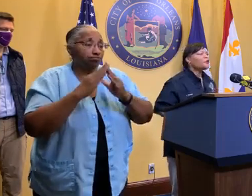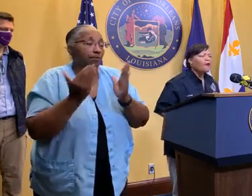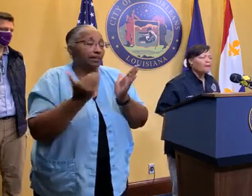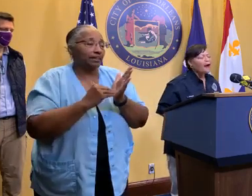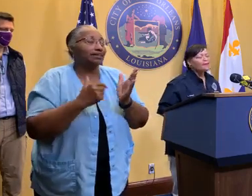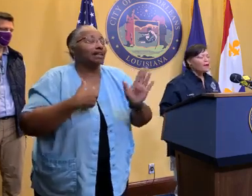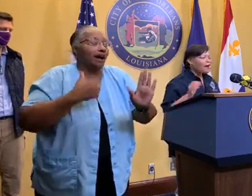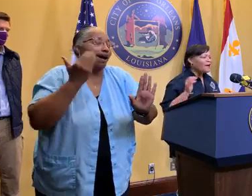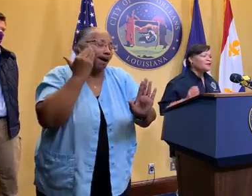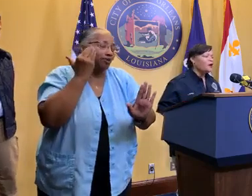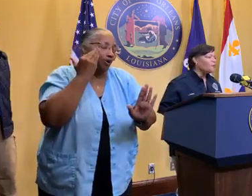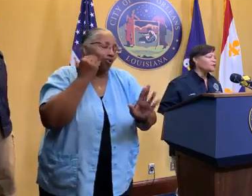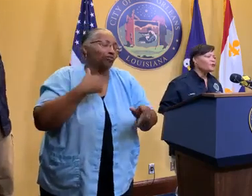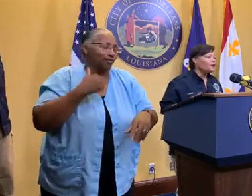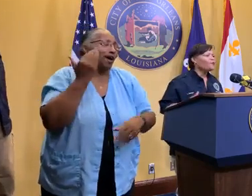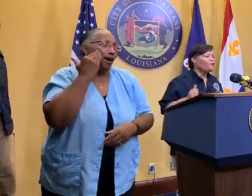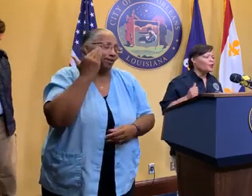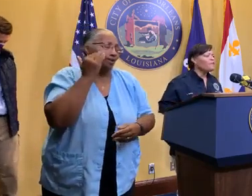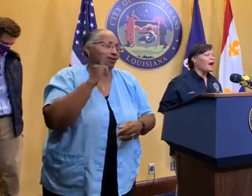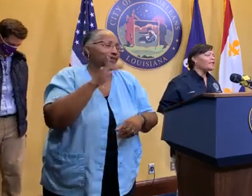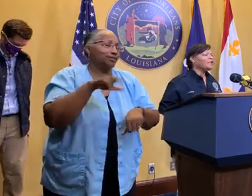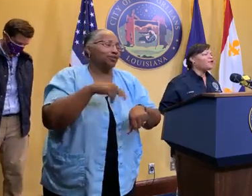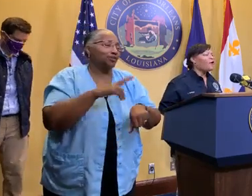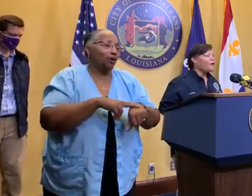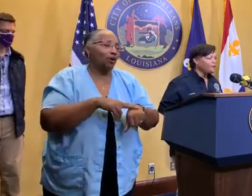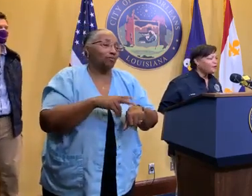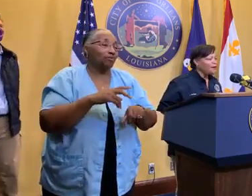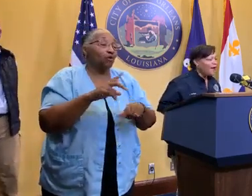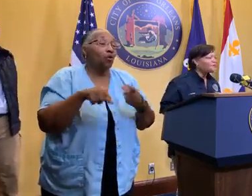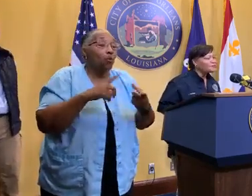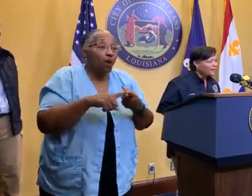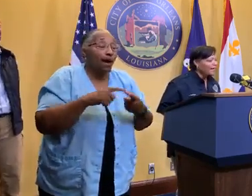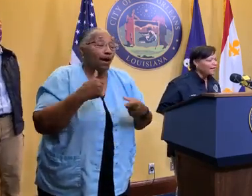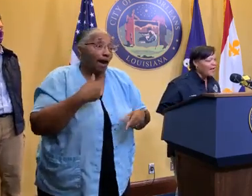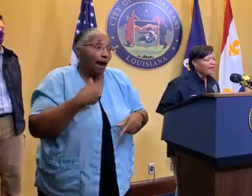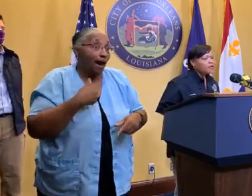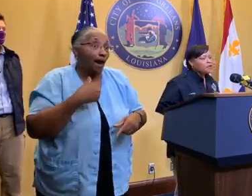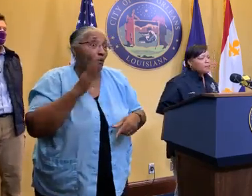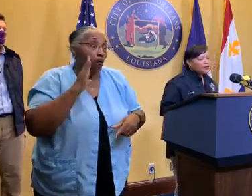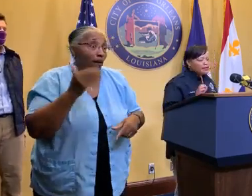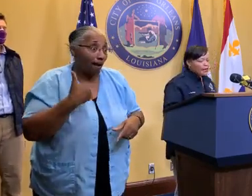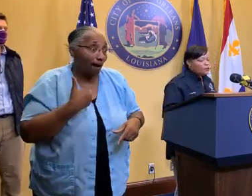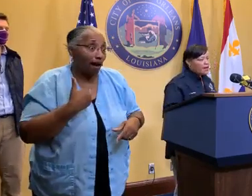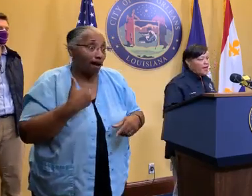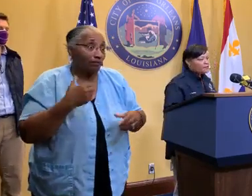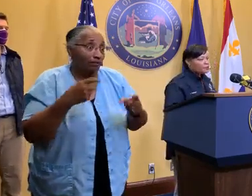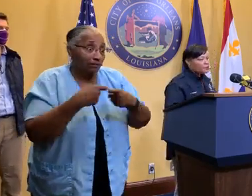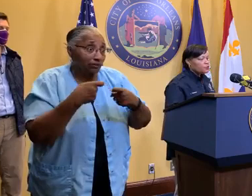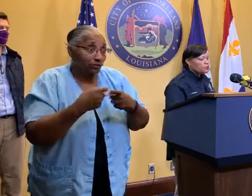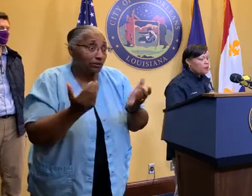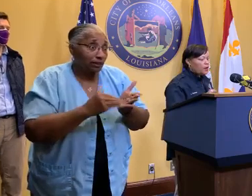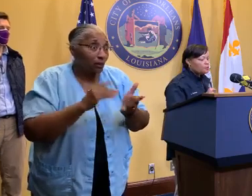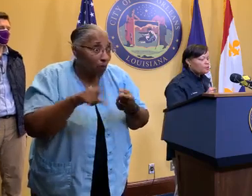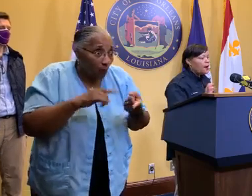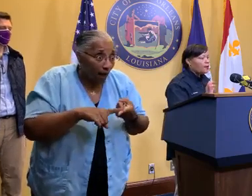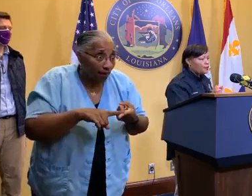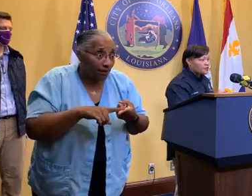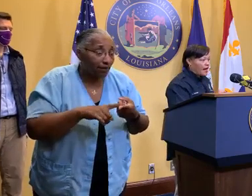know. It's when, when am I getting on? You know, I understand that. But again, we have to